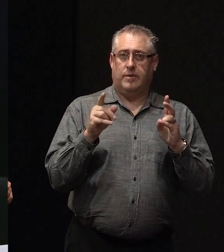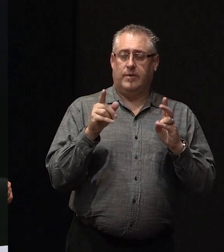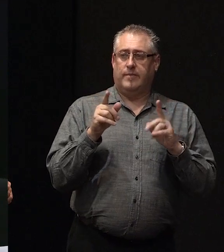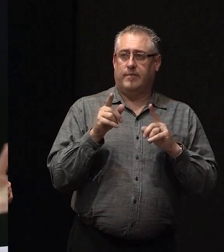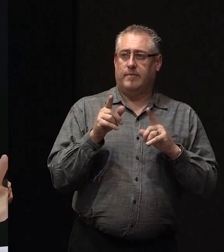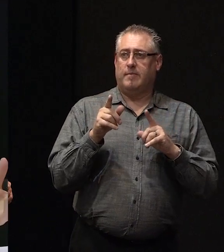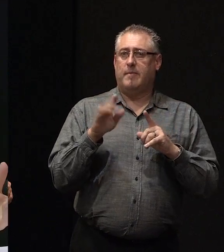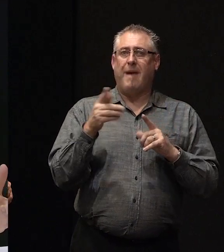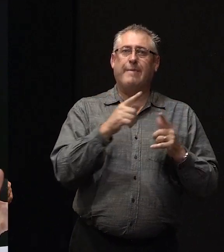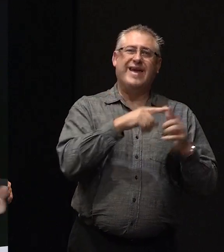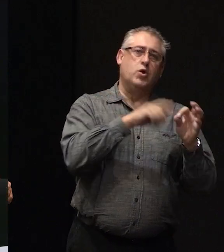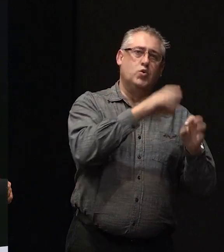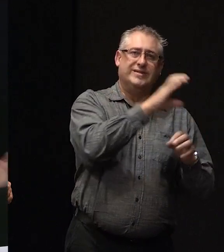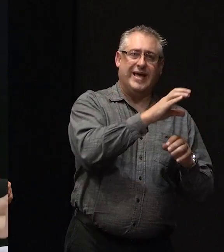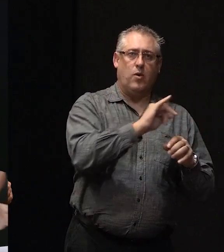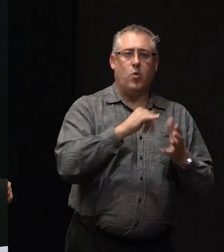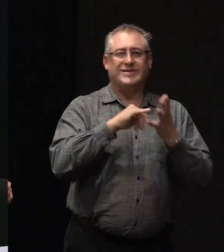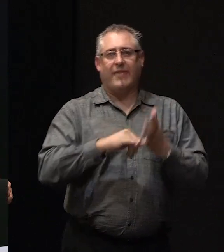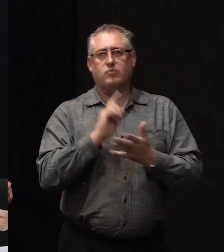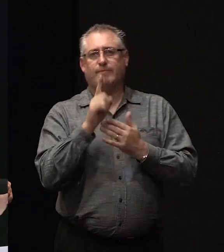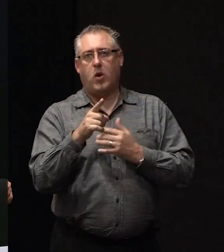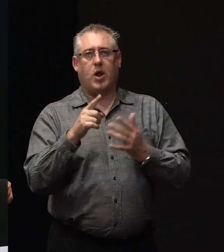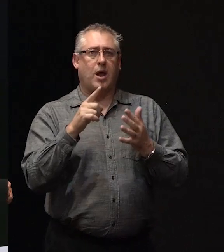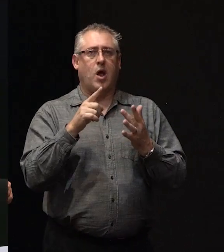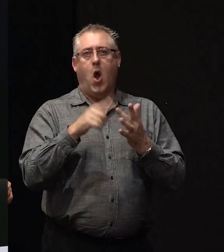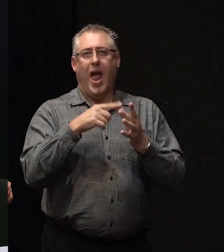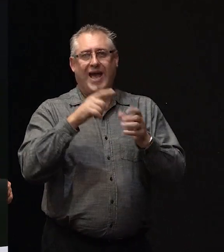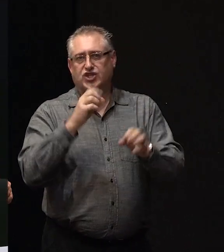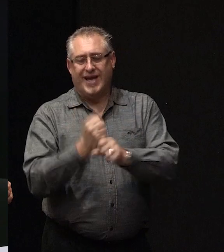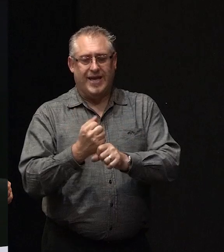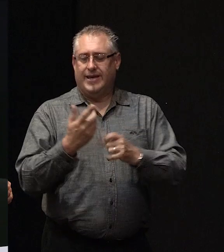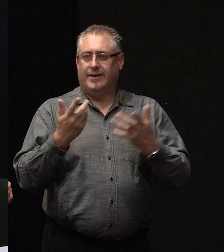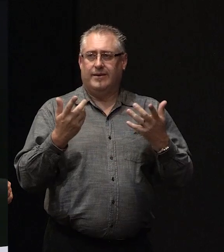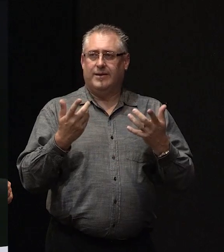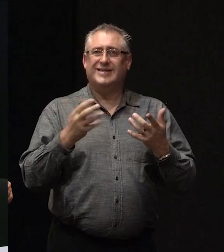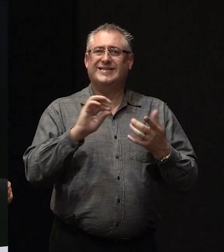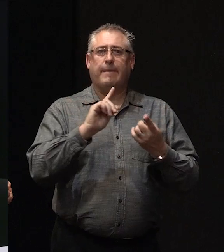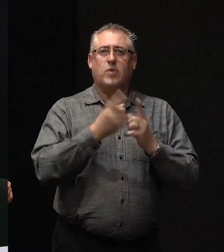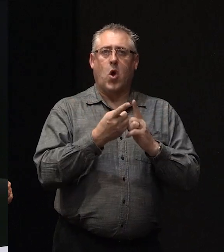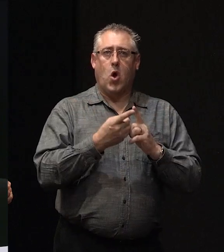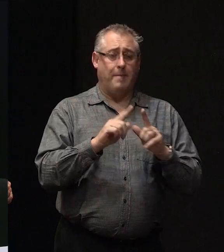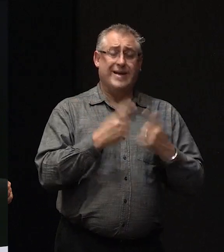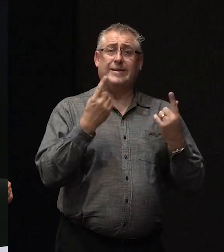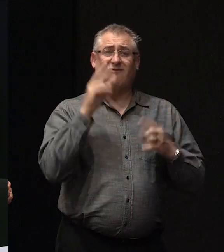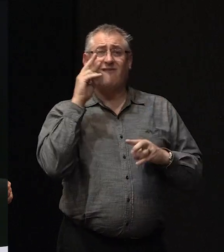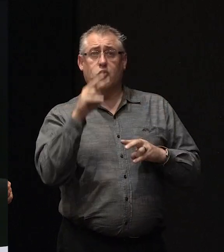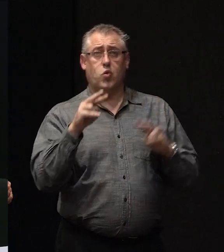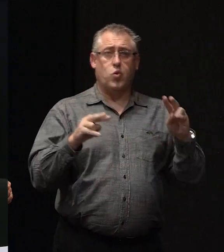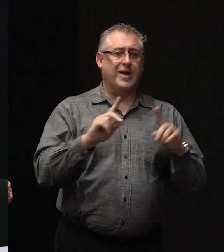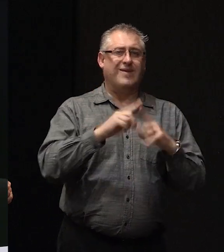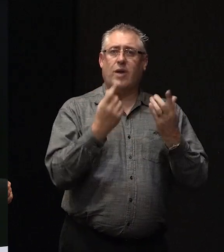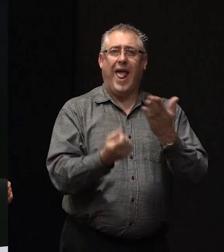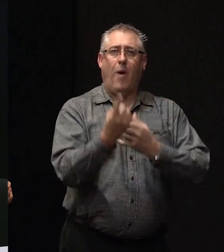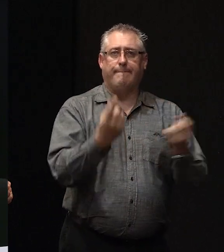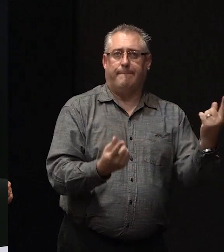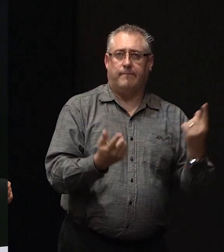by maybe EQC, or by Southern Response, or IAG, or different parties, sometimes we've come up with different outcomes. And it